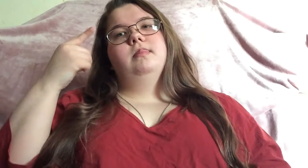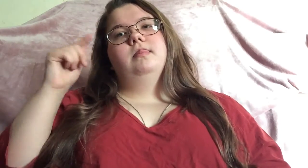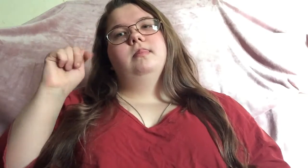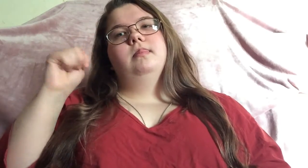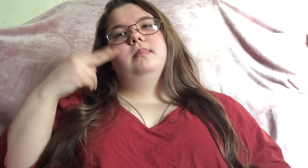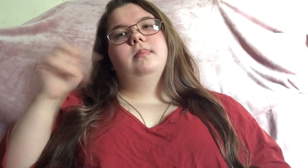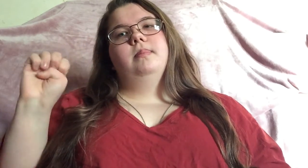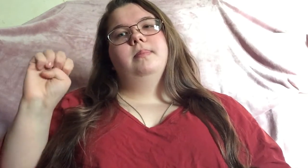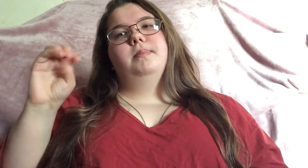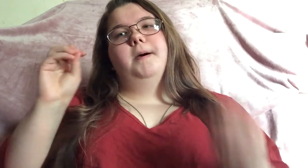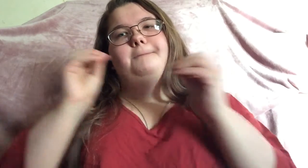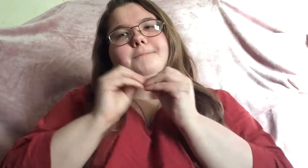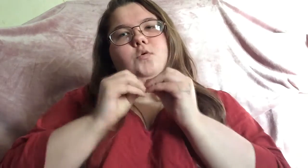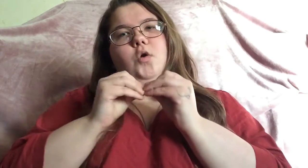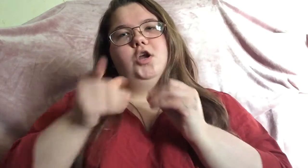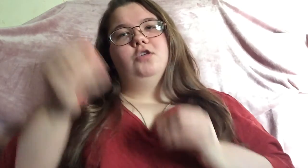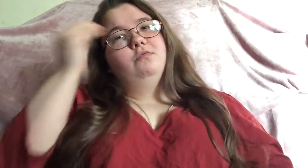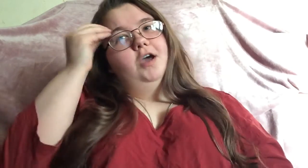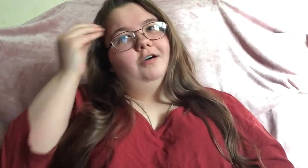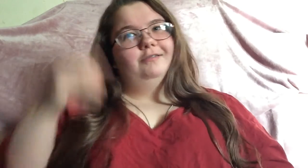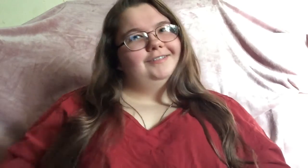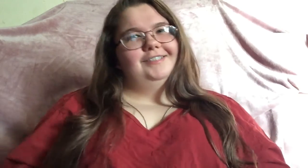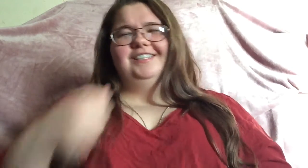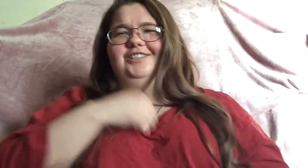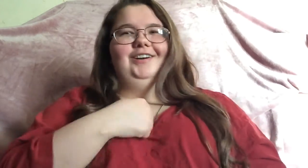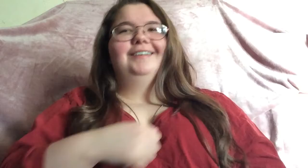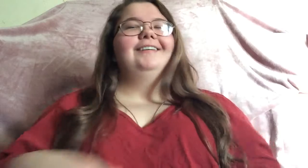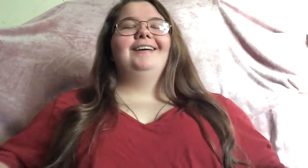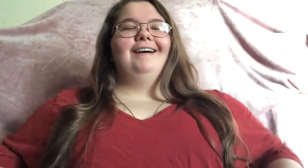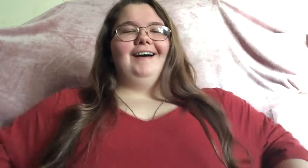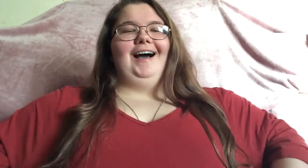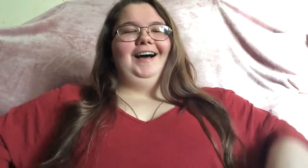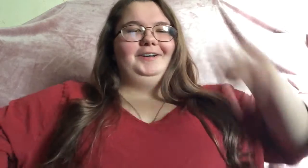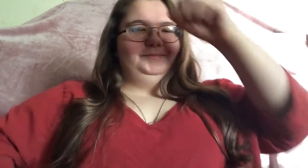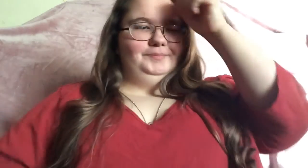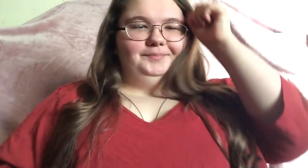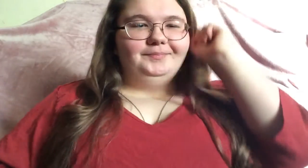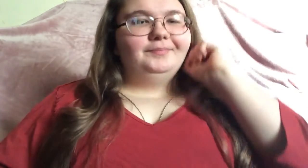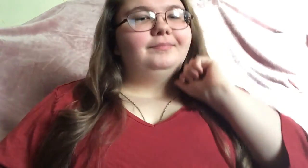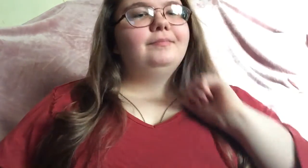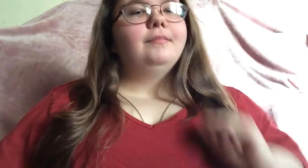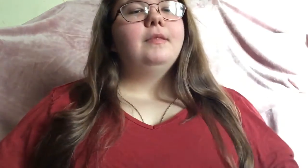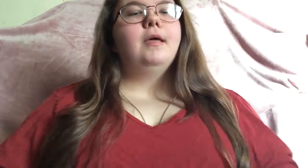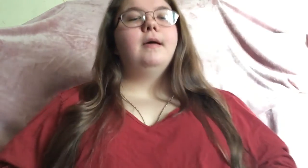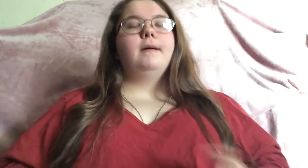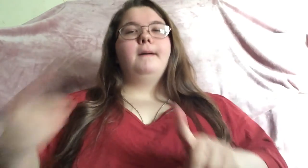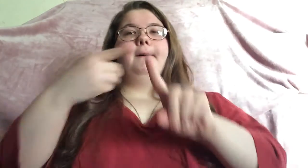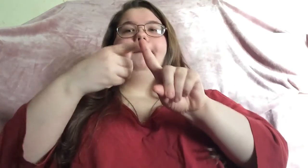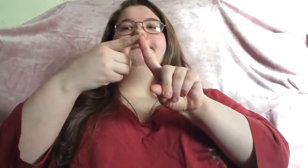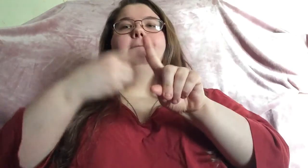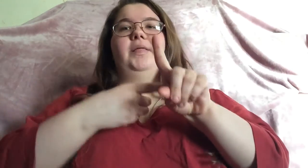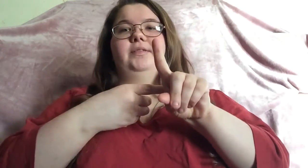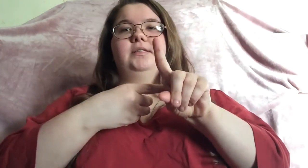the more you know sorry um months